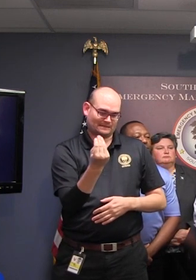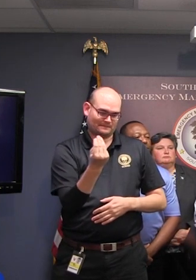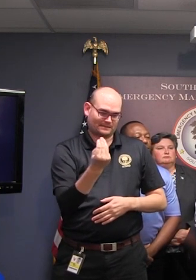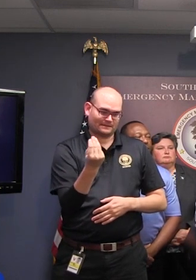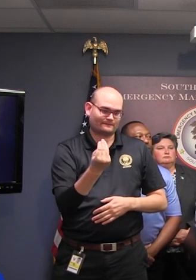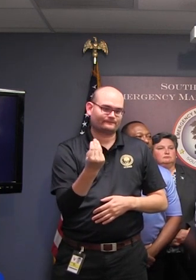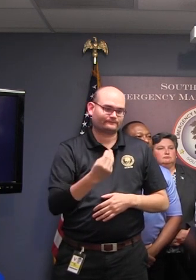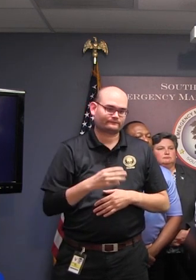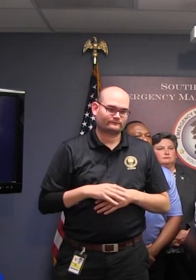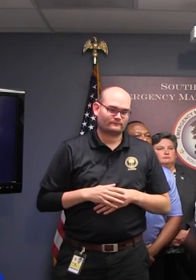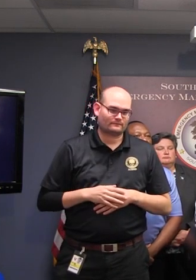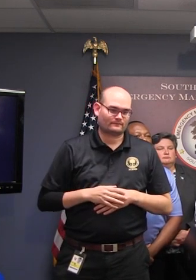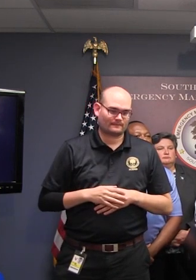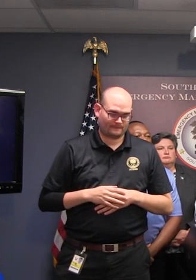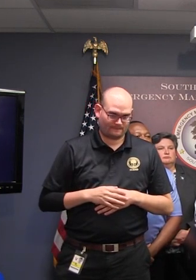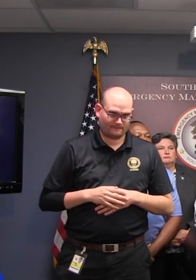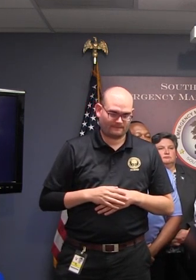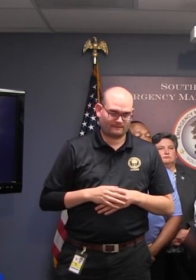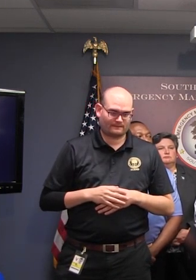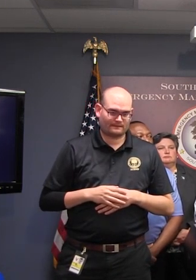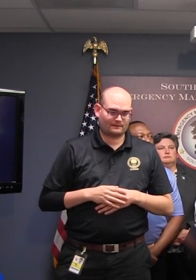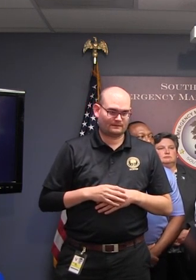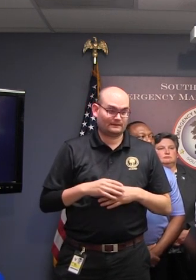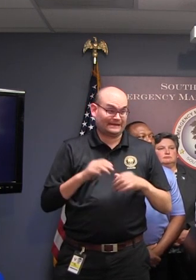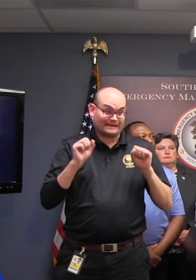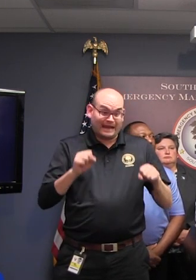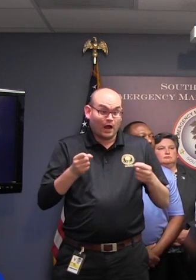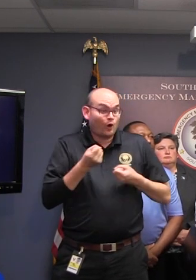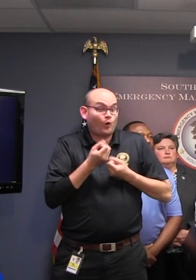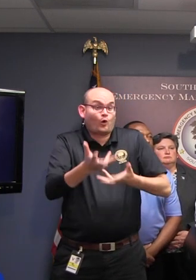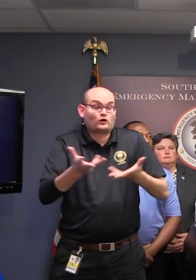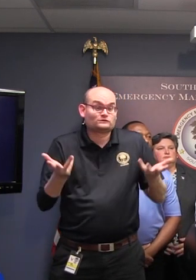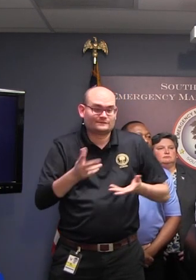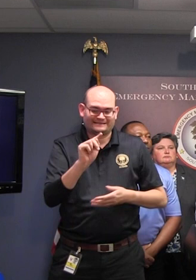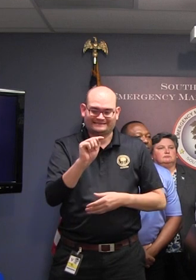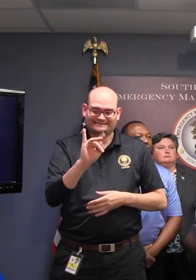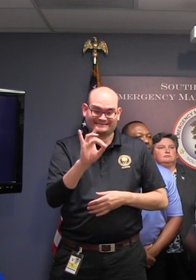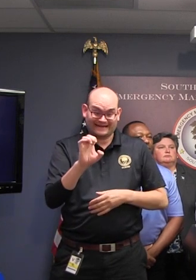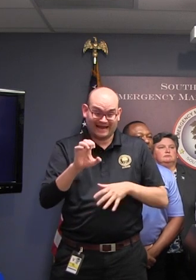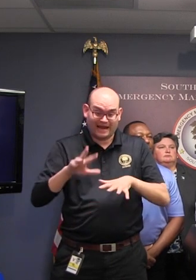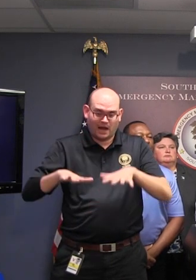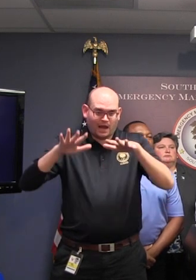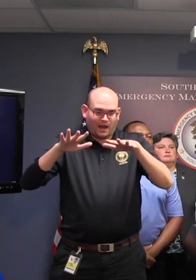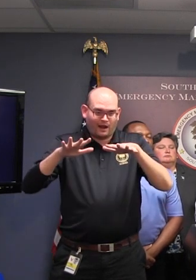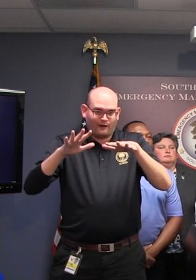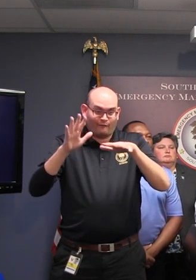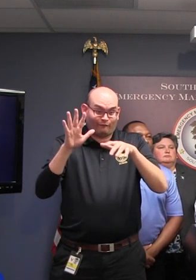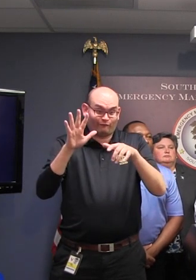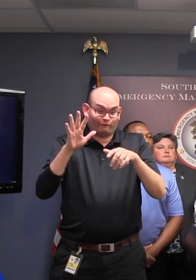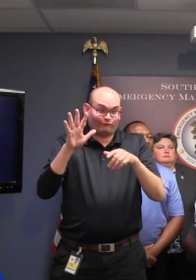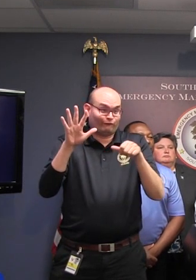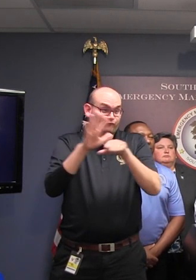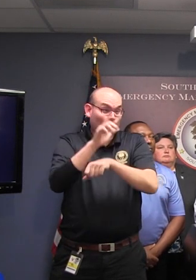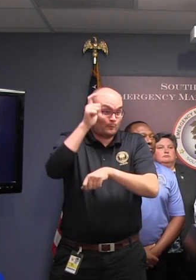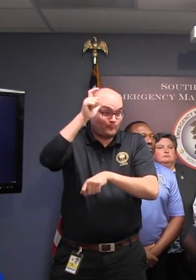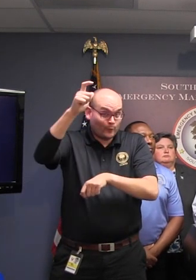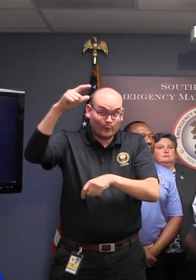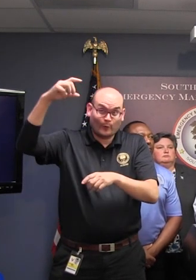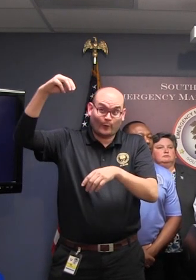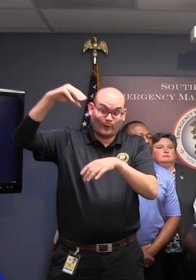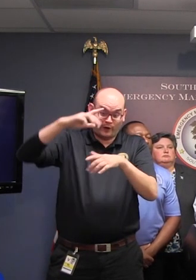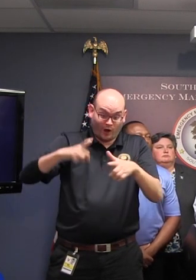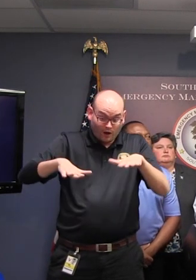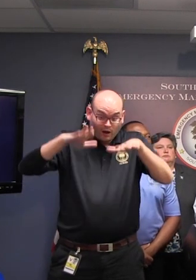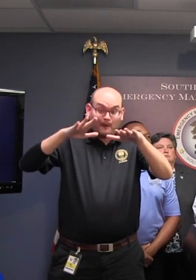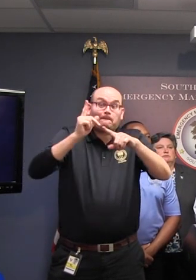complicated by higher-than-normal tides due to the full moon and by strong tropical force